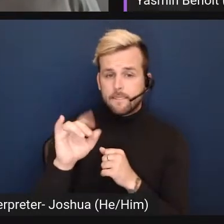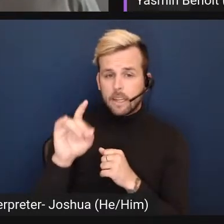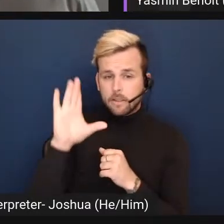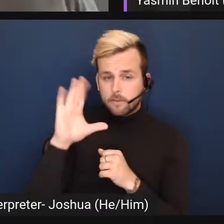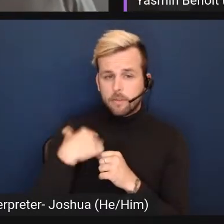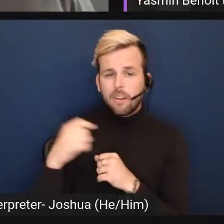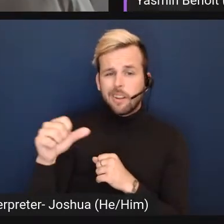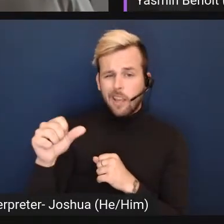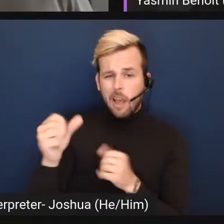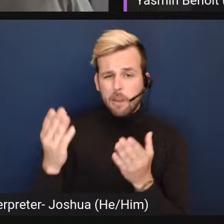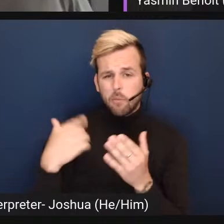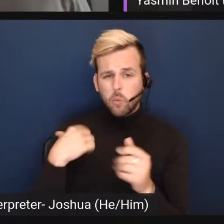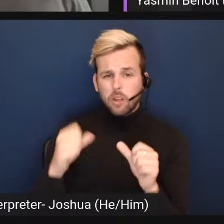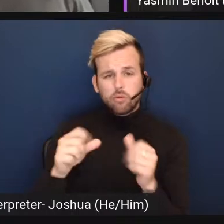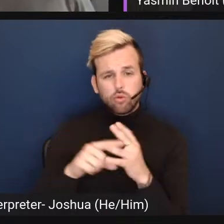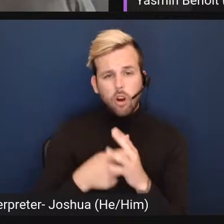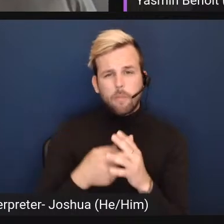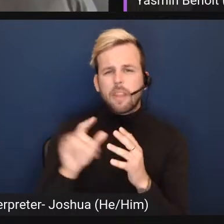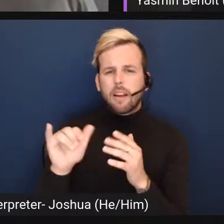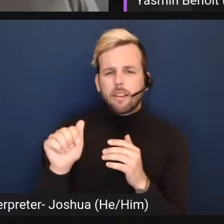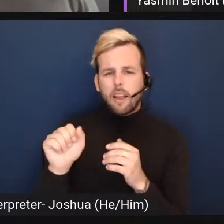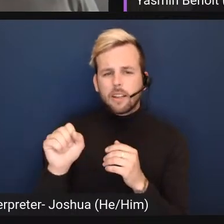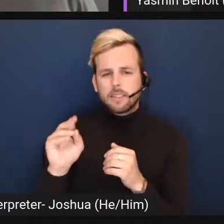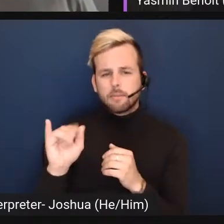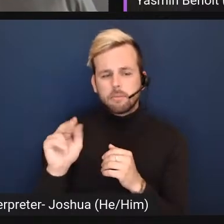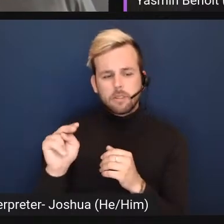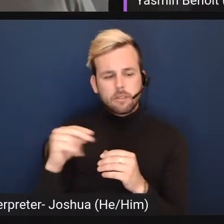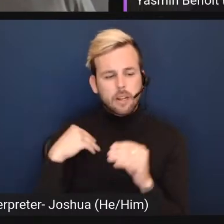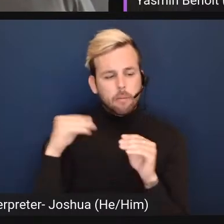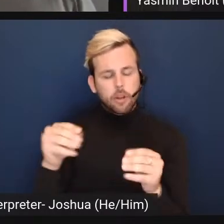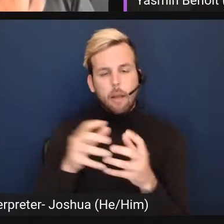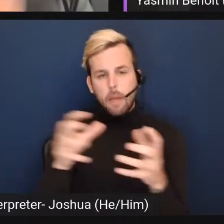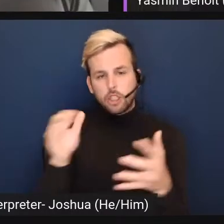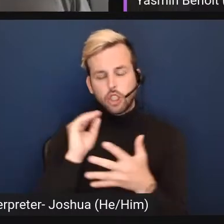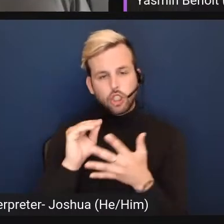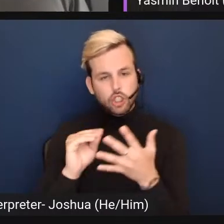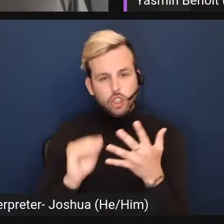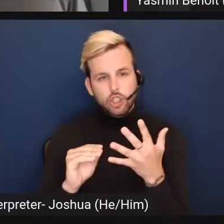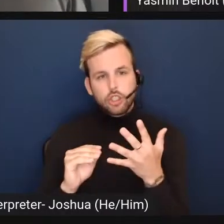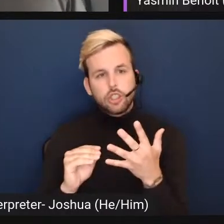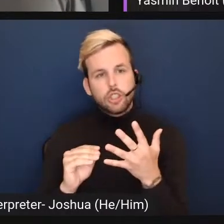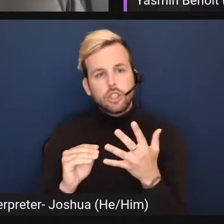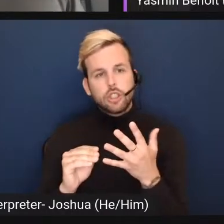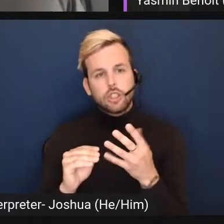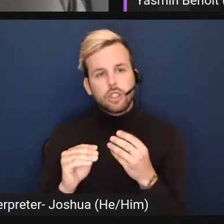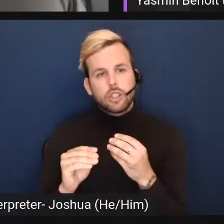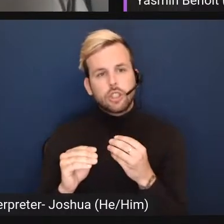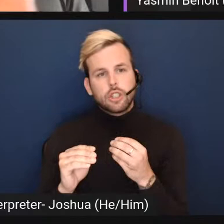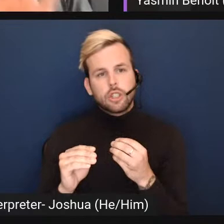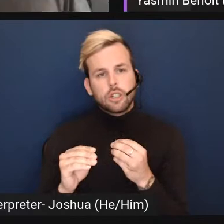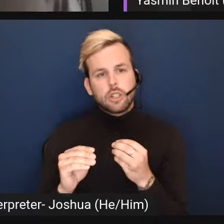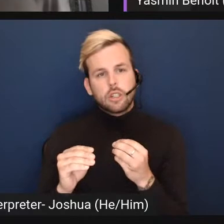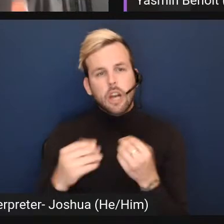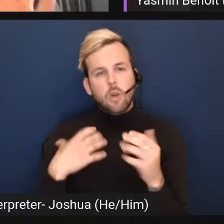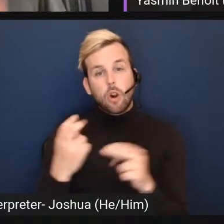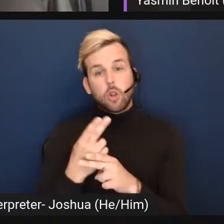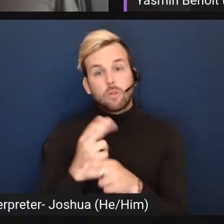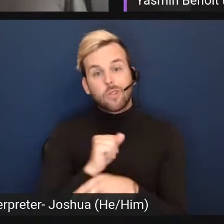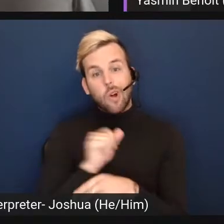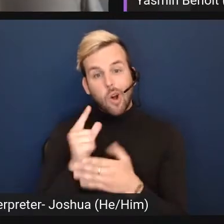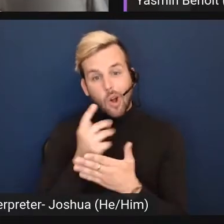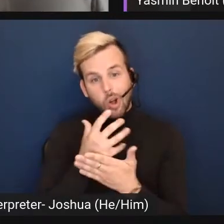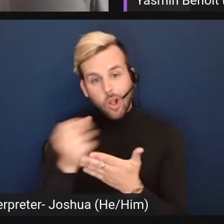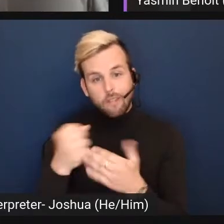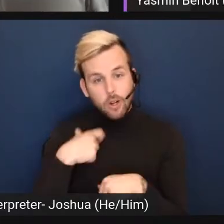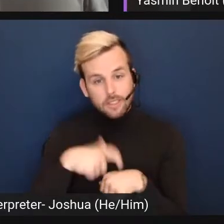maybe we can start uh yasmin i put a bunch of them here and we don't they're i don't want to use all of our time